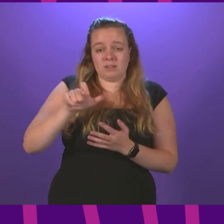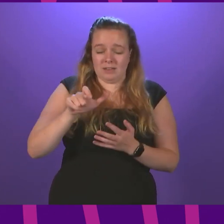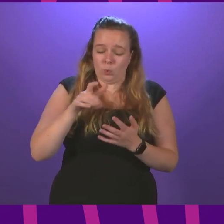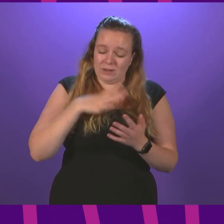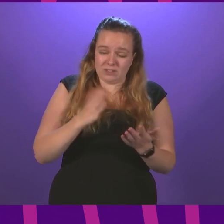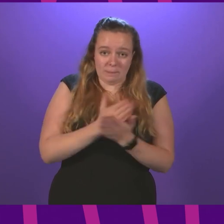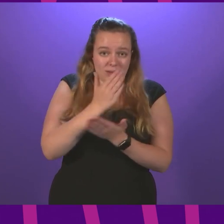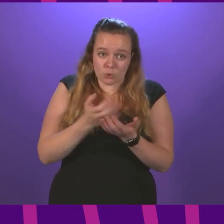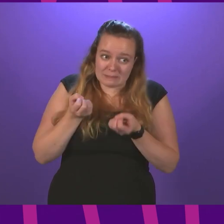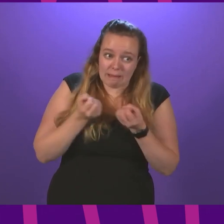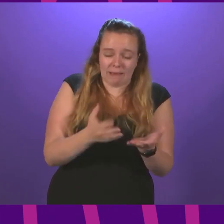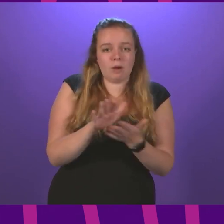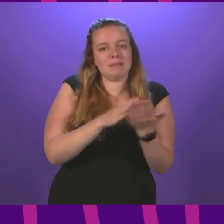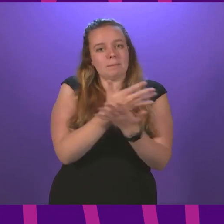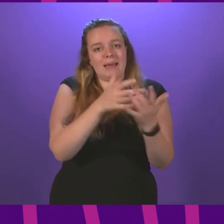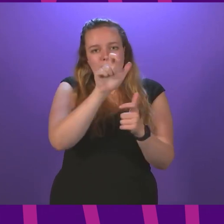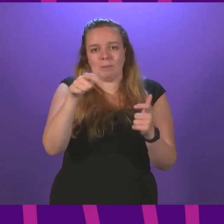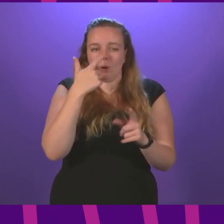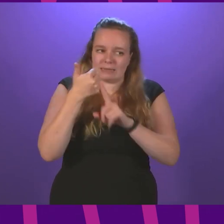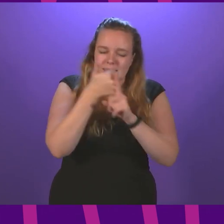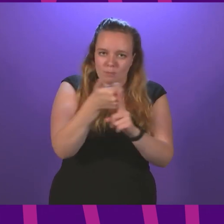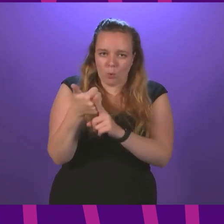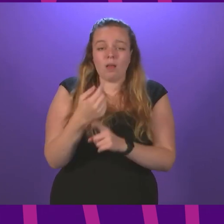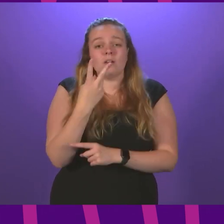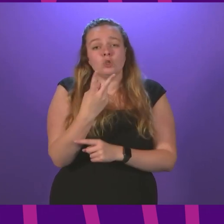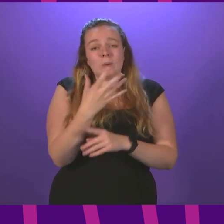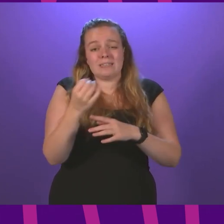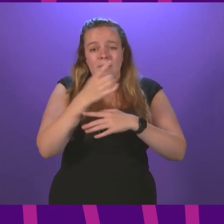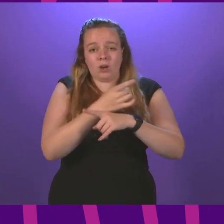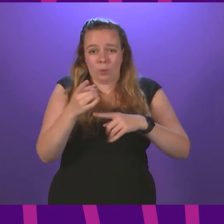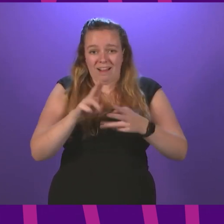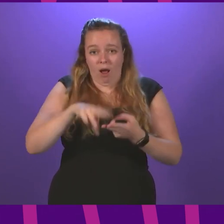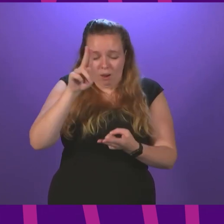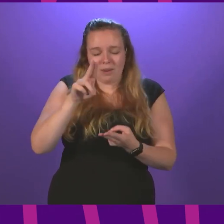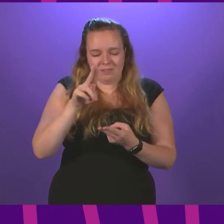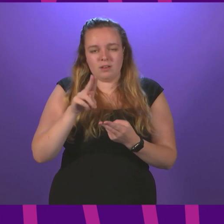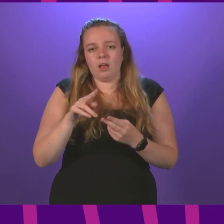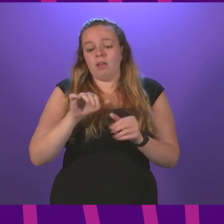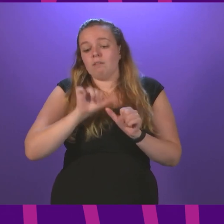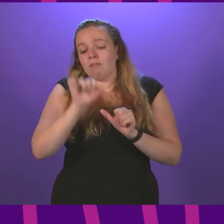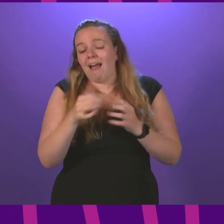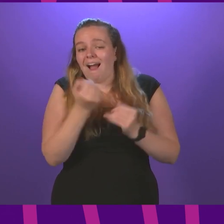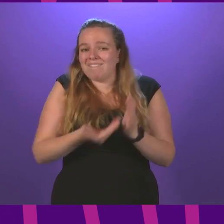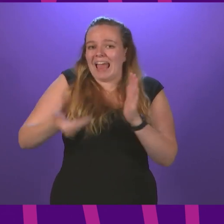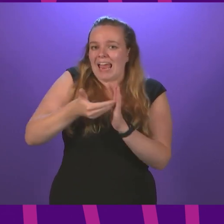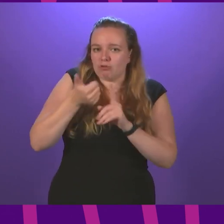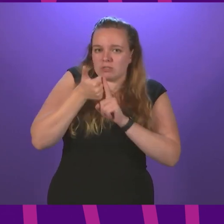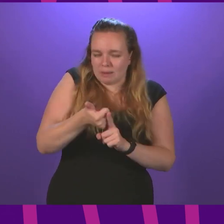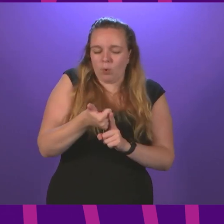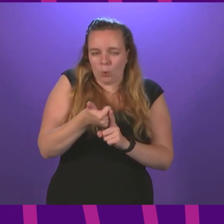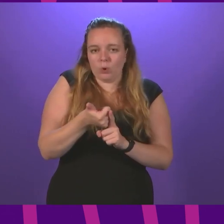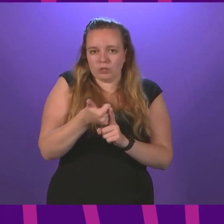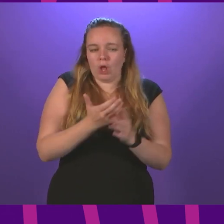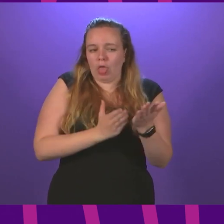delivered so many people can support. The £20 week uplift was followed by a further layer of support throughout the